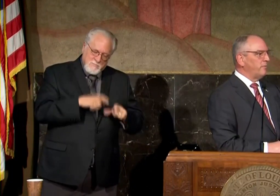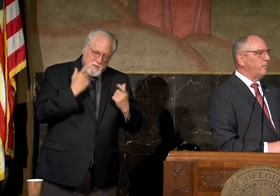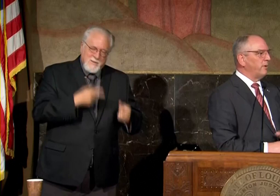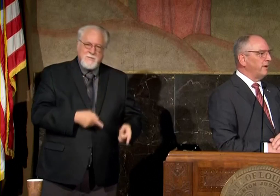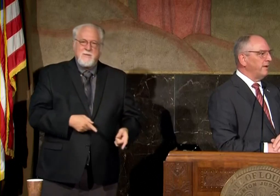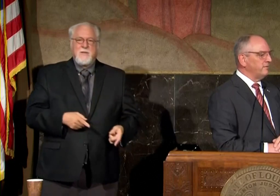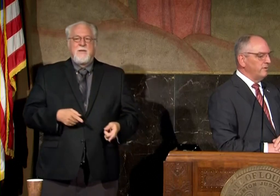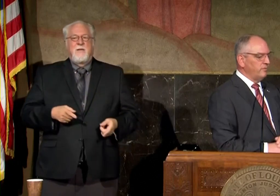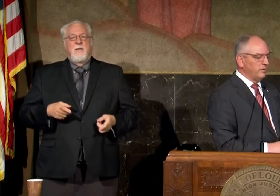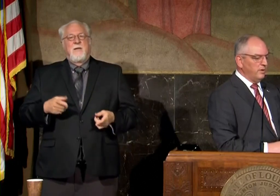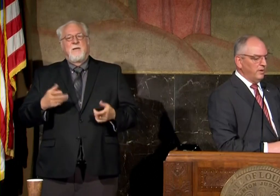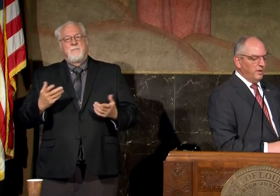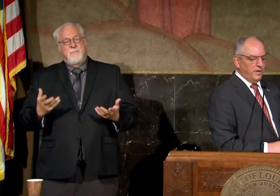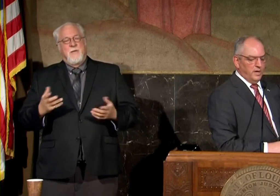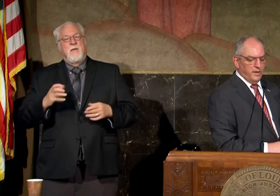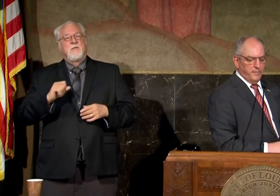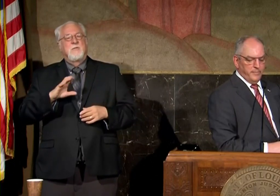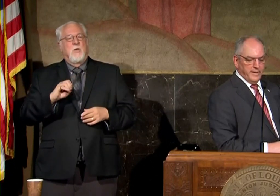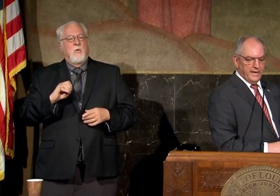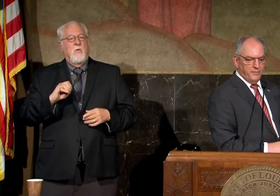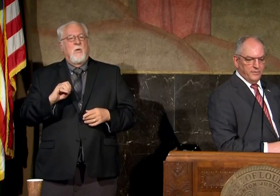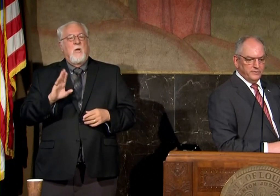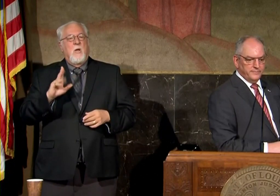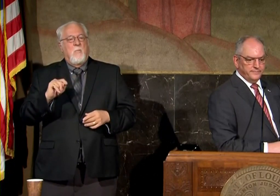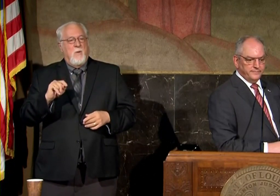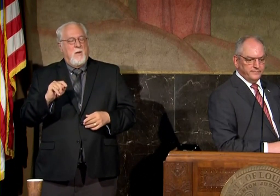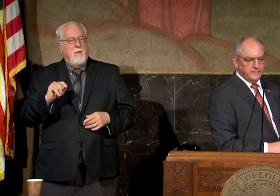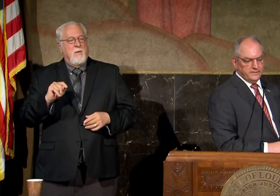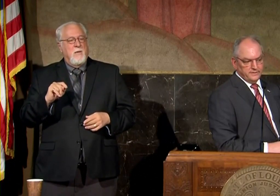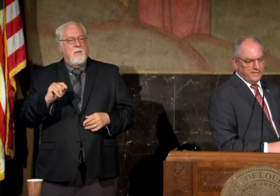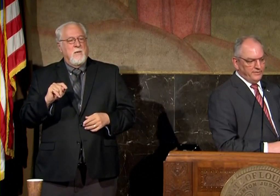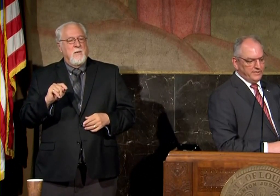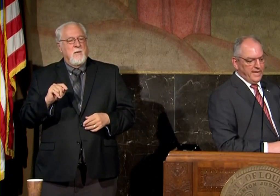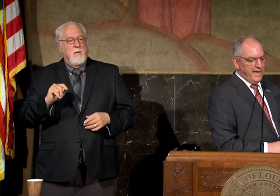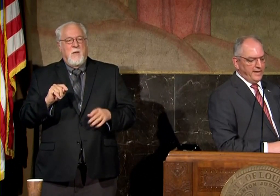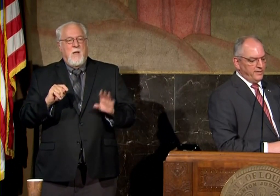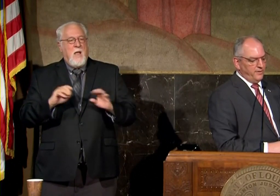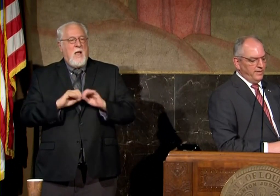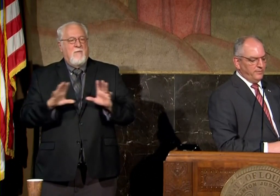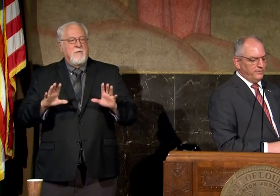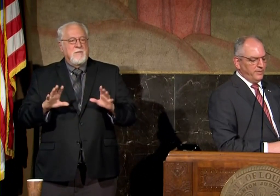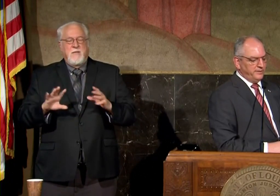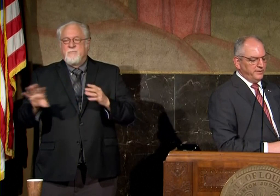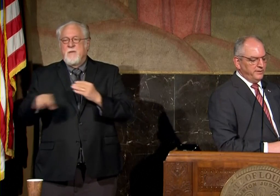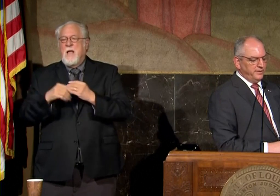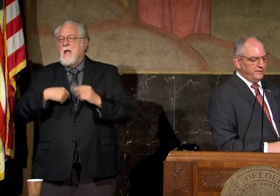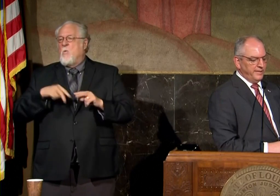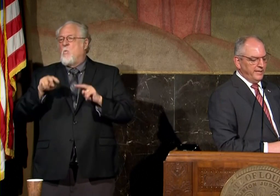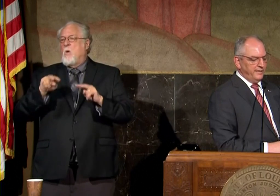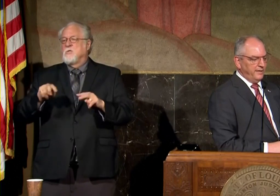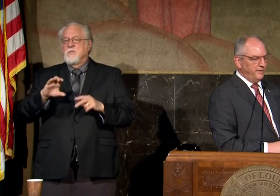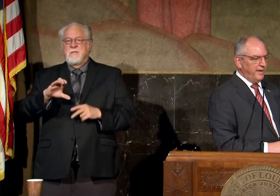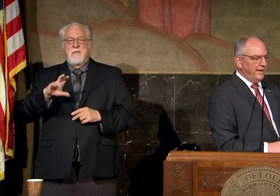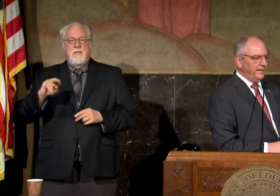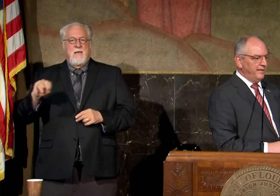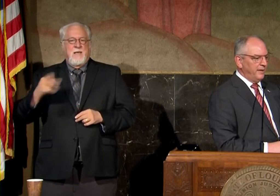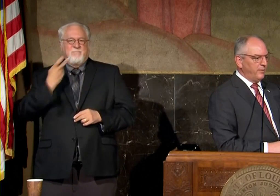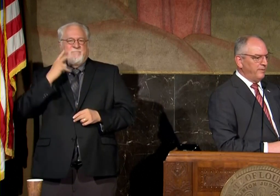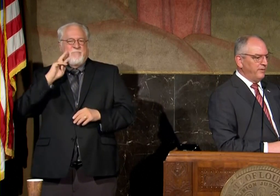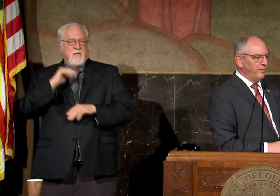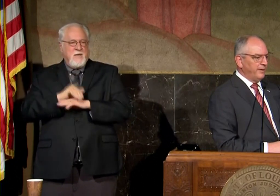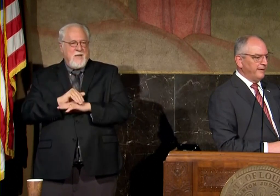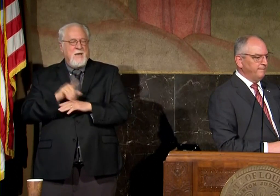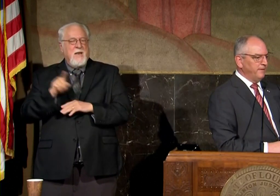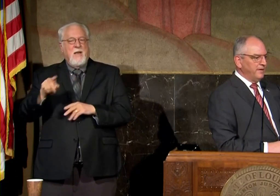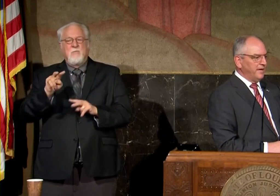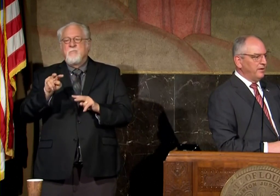on and wear it appropriately and so forth uh but i was this is obviously anecdotal i was watching cnn the other night and they